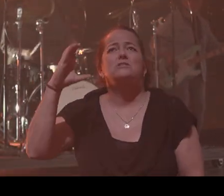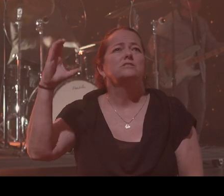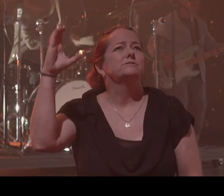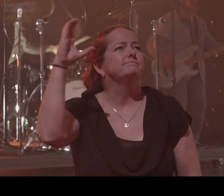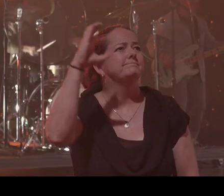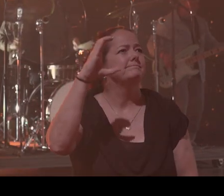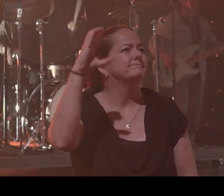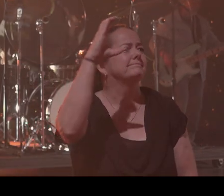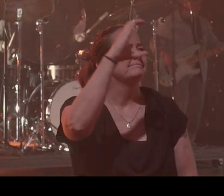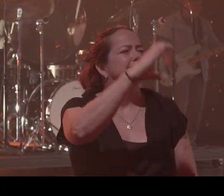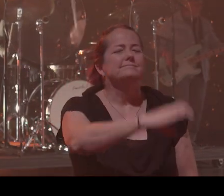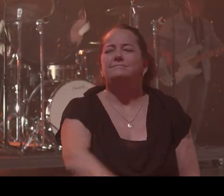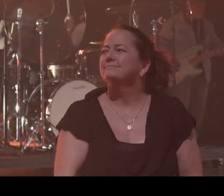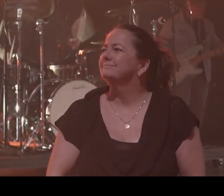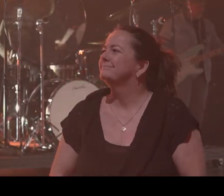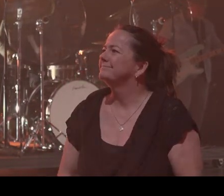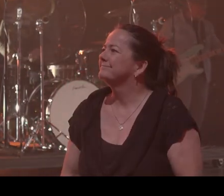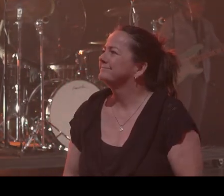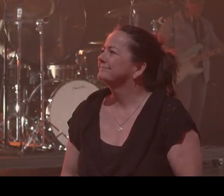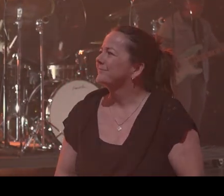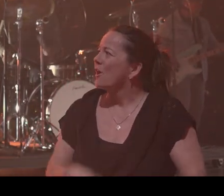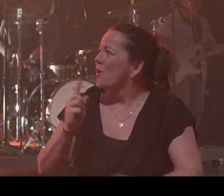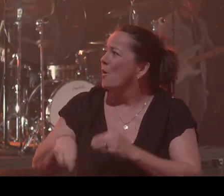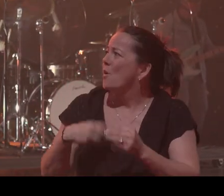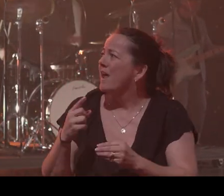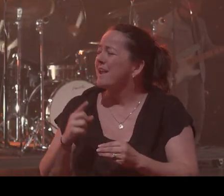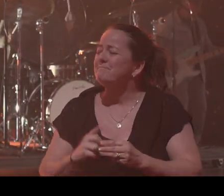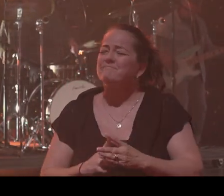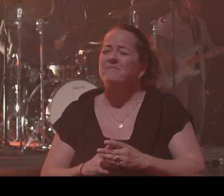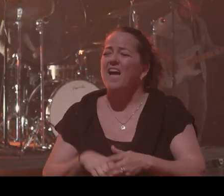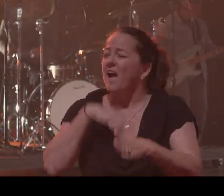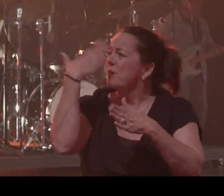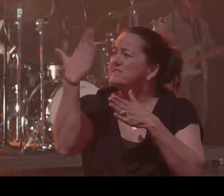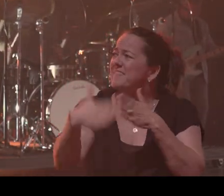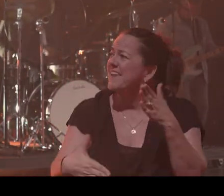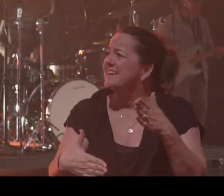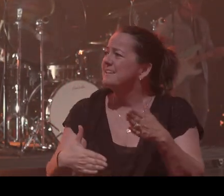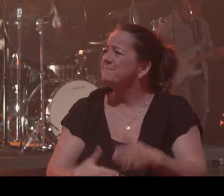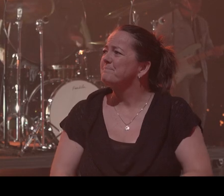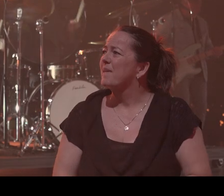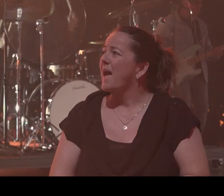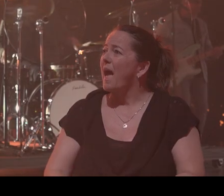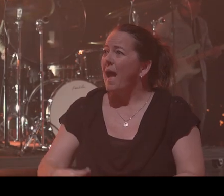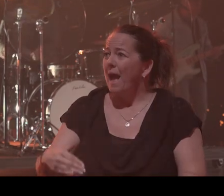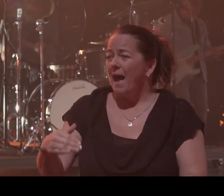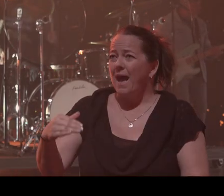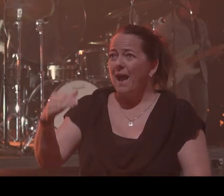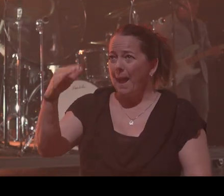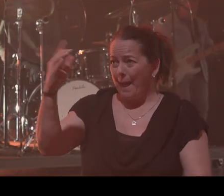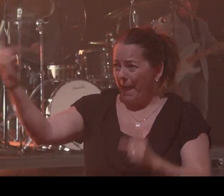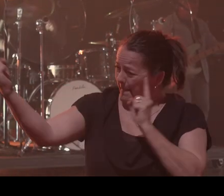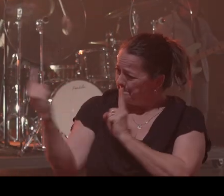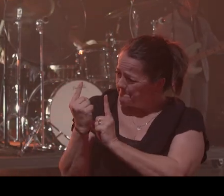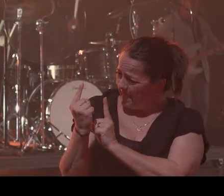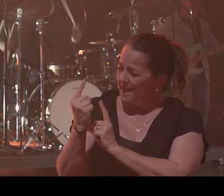And just when I ran out of the road, I met a man I didn't know.